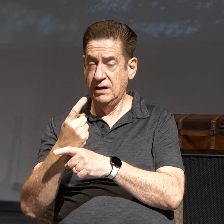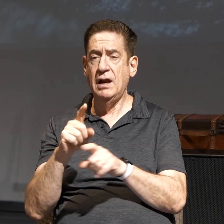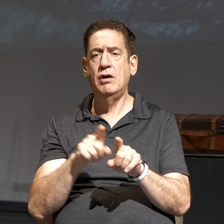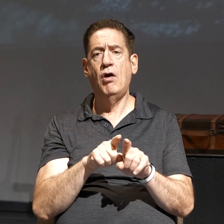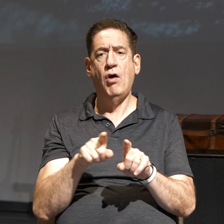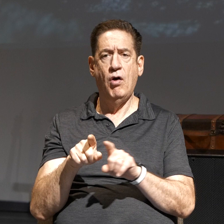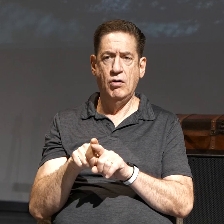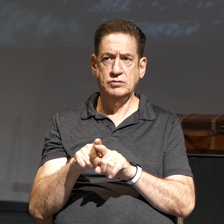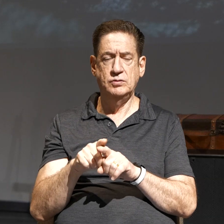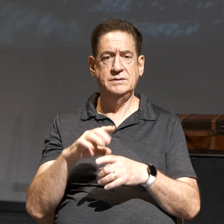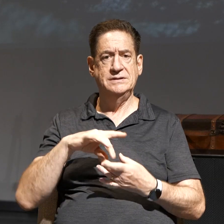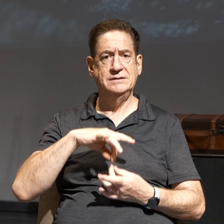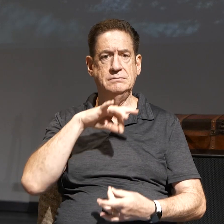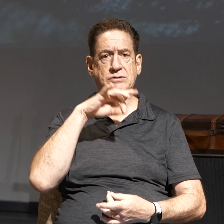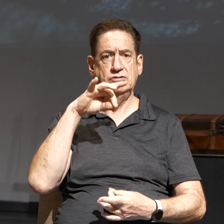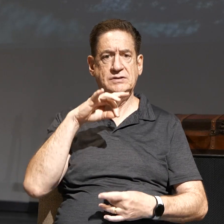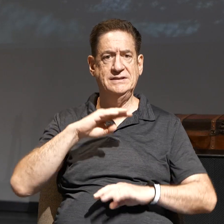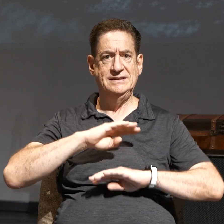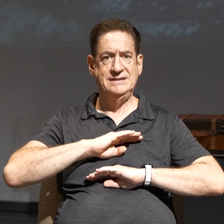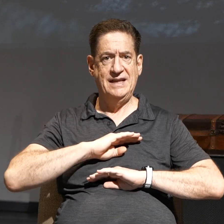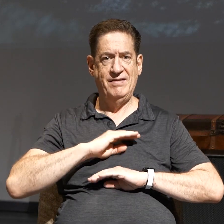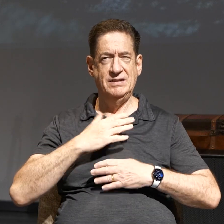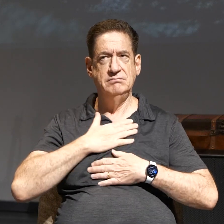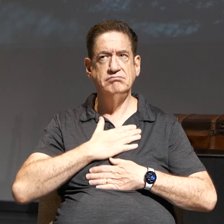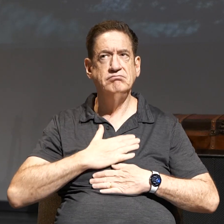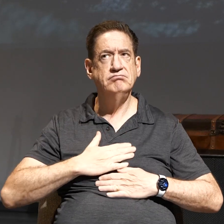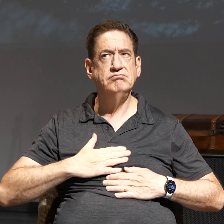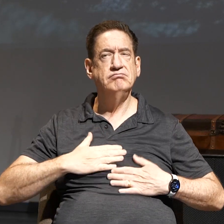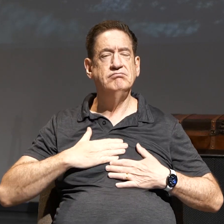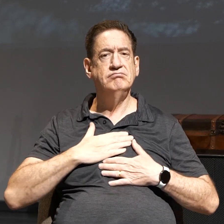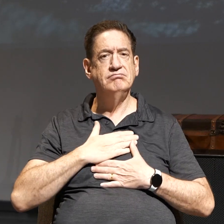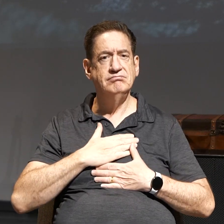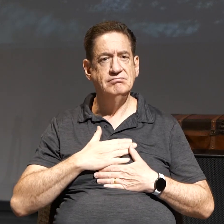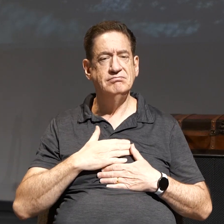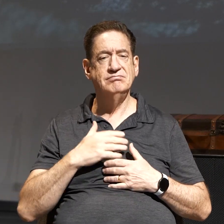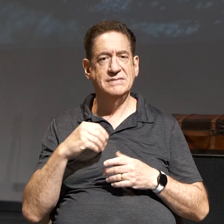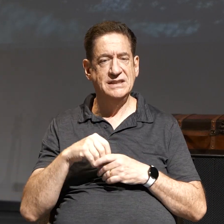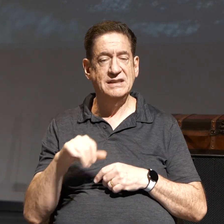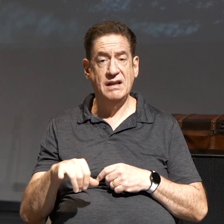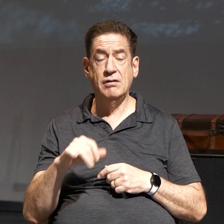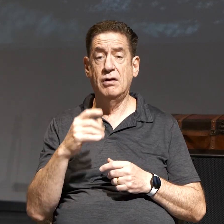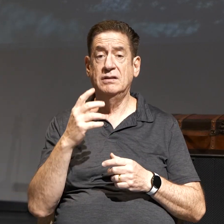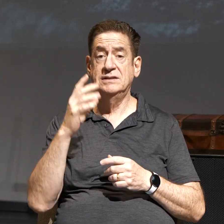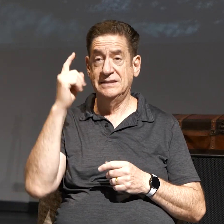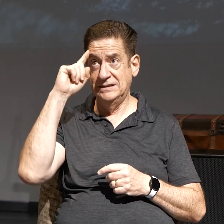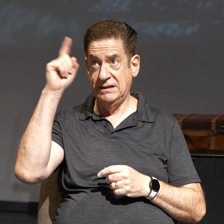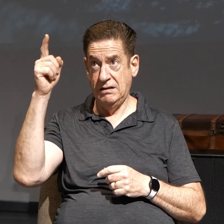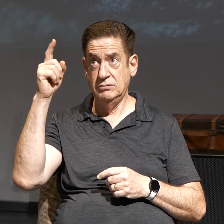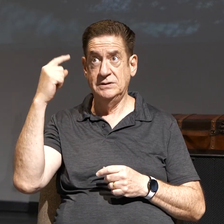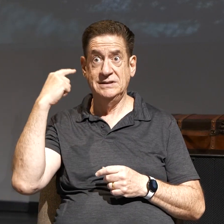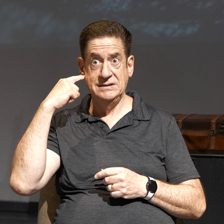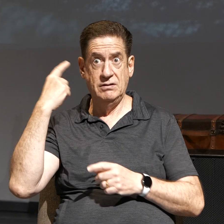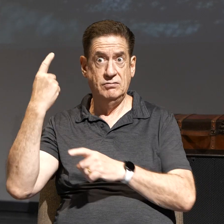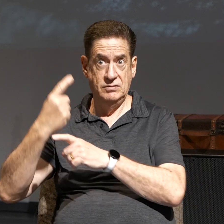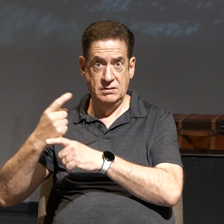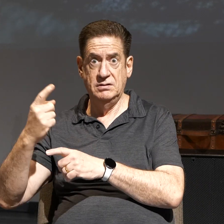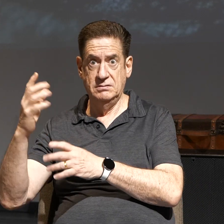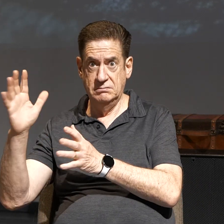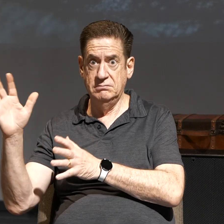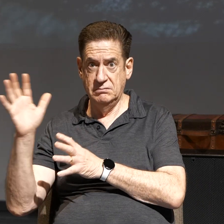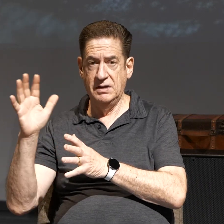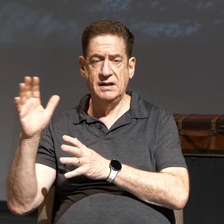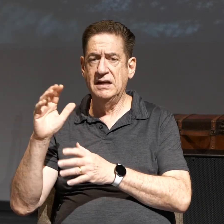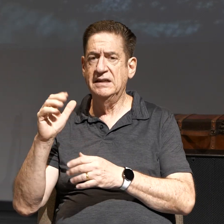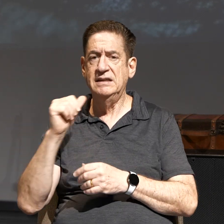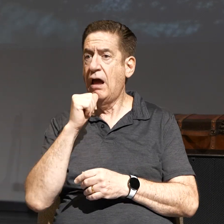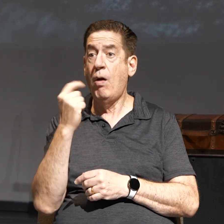experientially satisfying, delight, and take pleasure in it. So, if it's intellectually sound minus experientially satisfying, that's called dead orthodoxy.